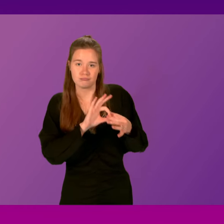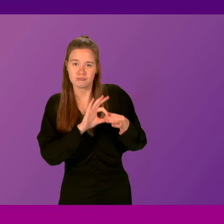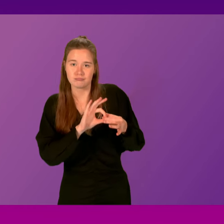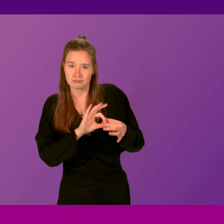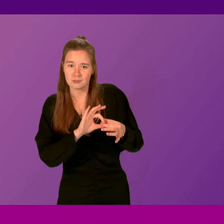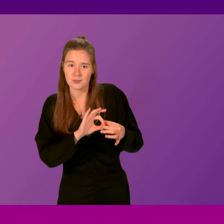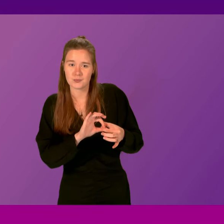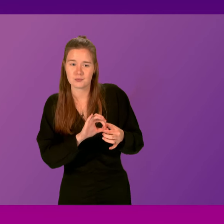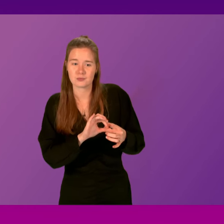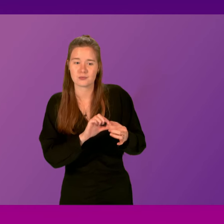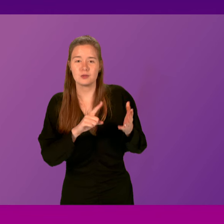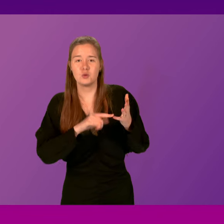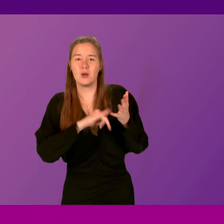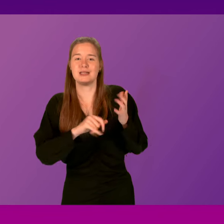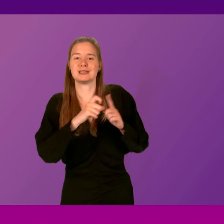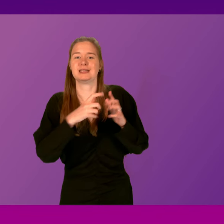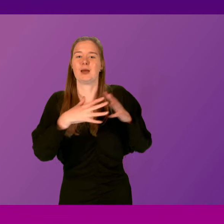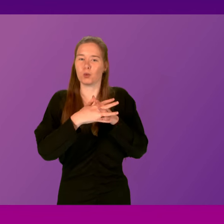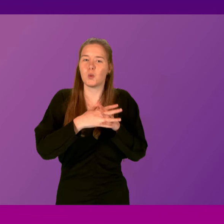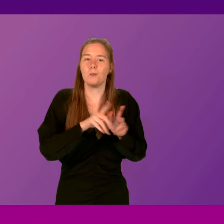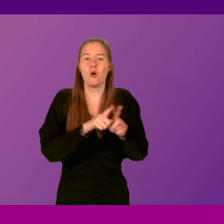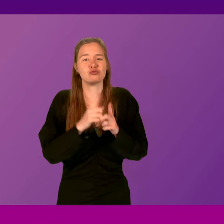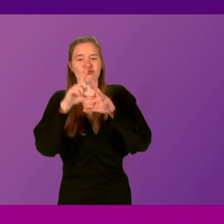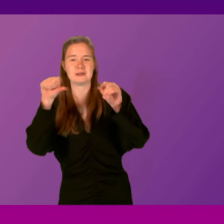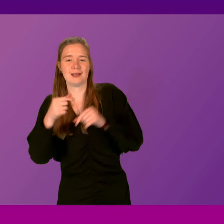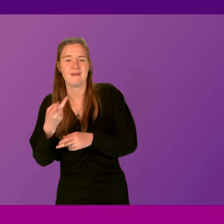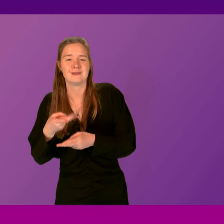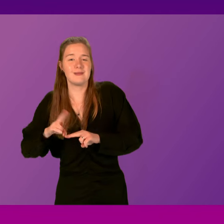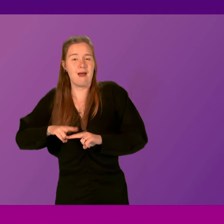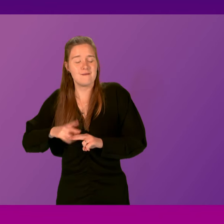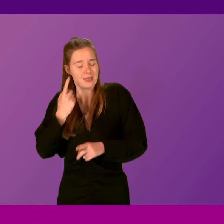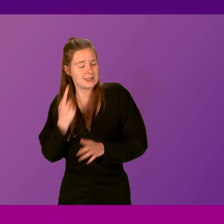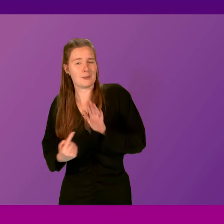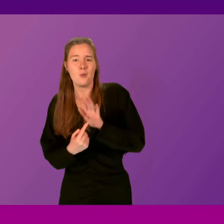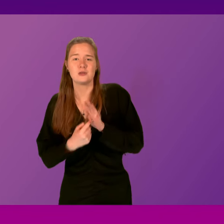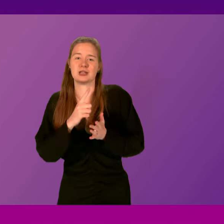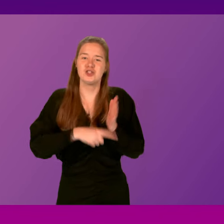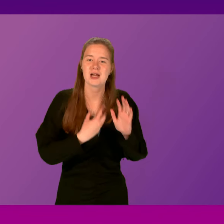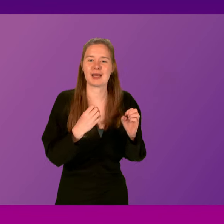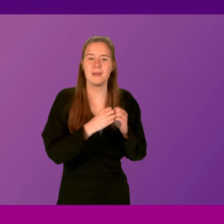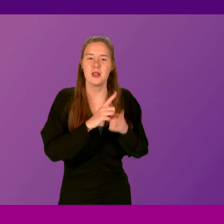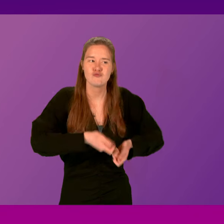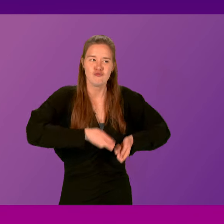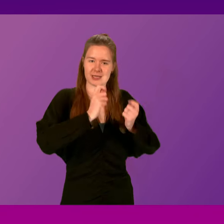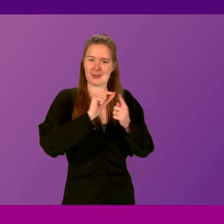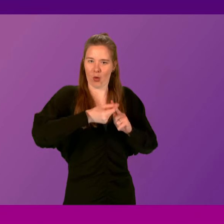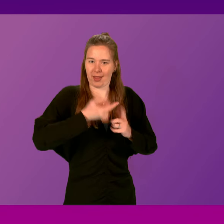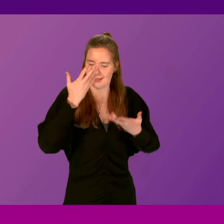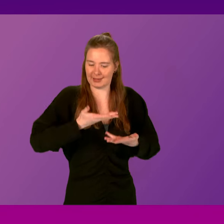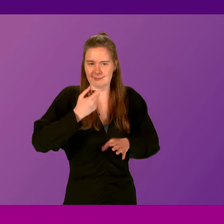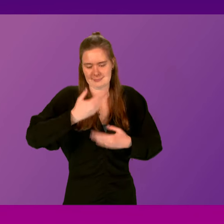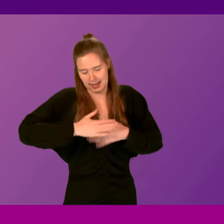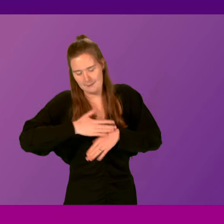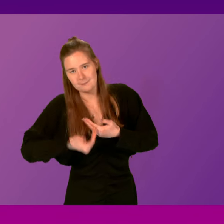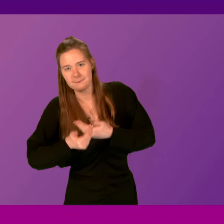who we have the most respect for, but also retail staff. I think it's important that Jackie Bailey raises this point, at this time of year in